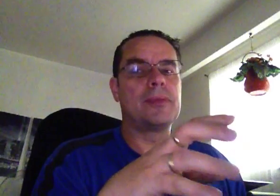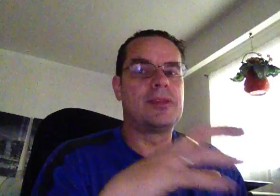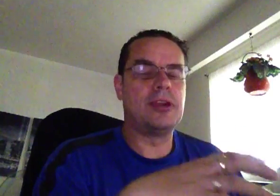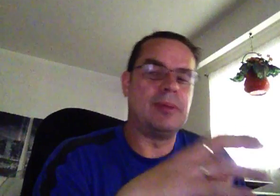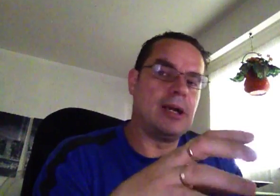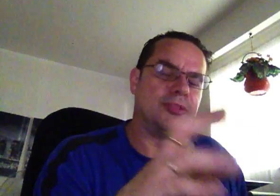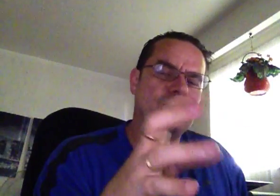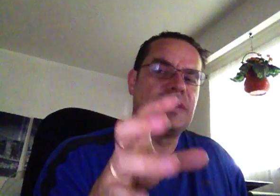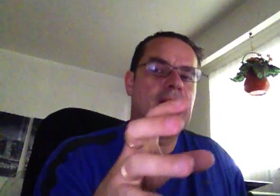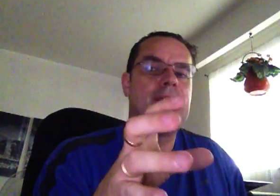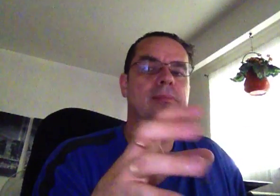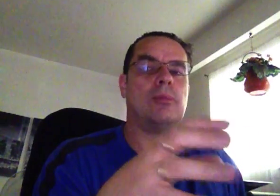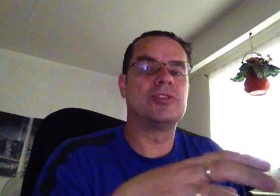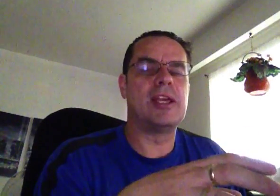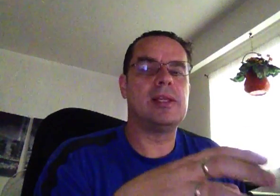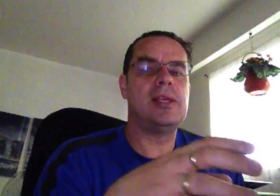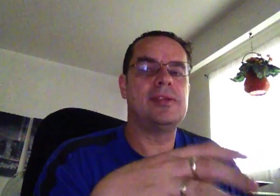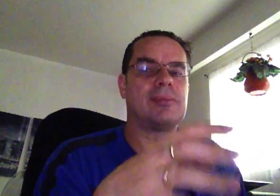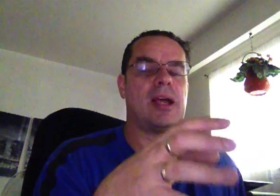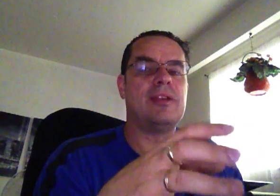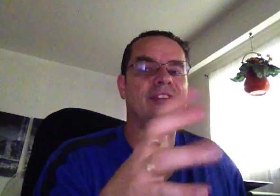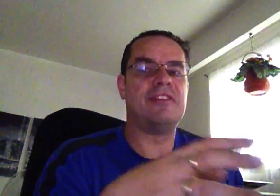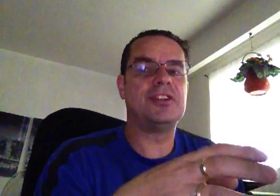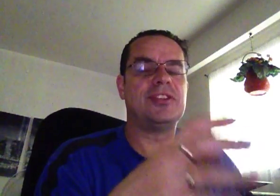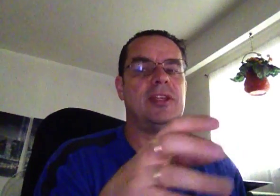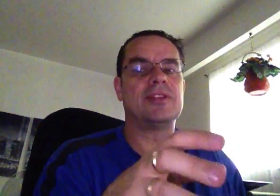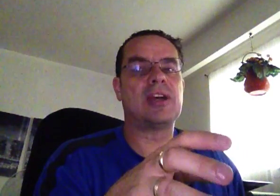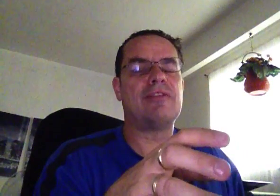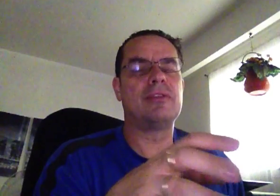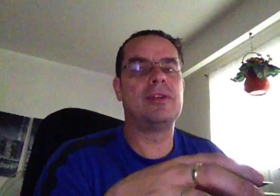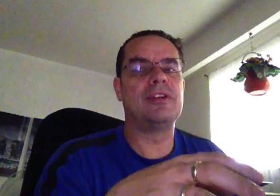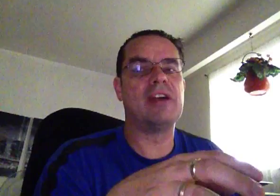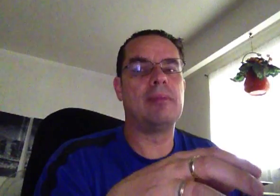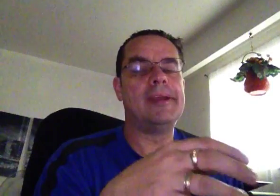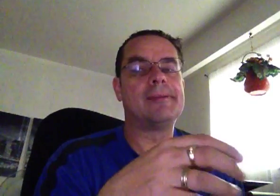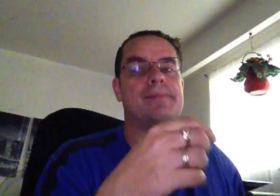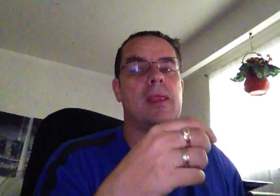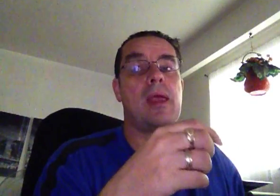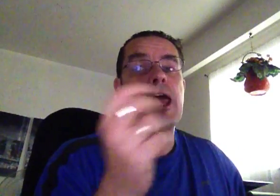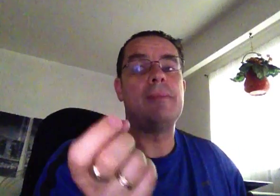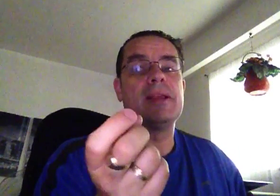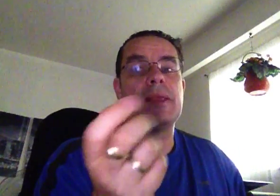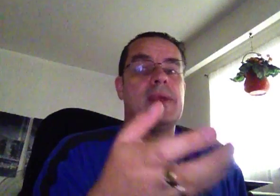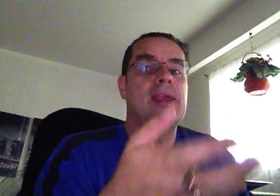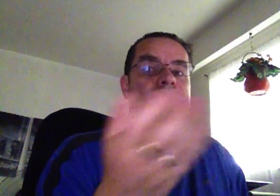There becomes, over time, most likely, some kind of deficiency in the software that they're developing, and they hit